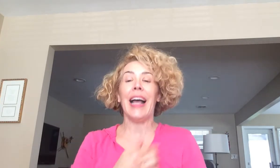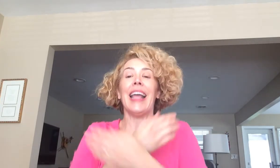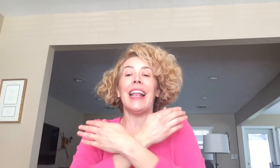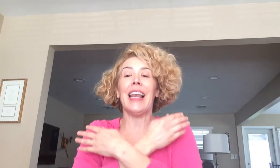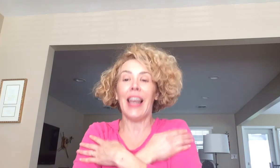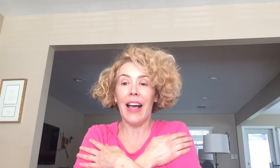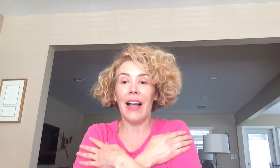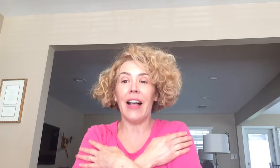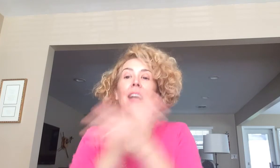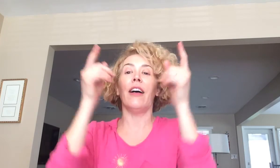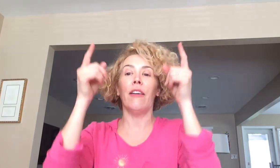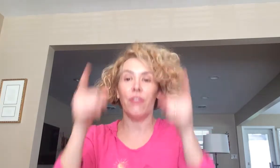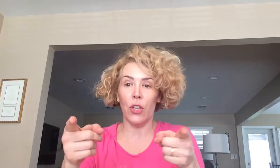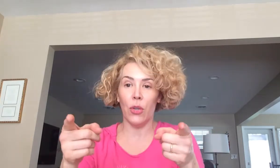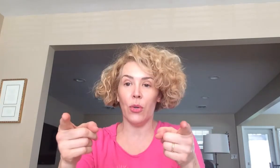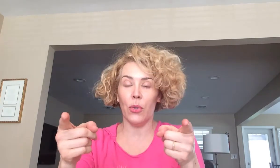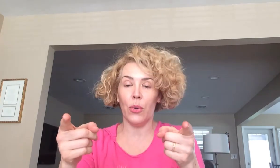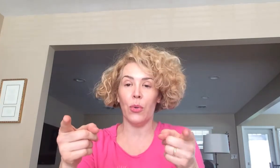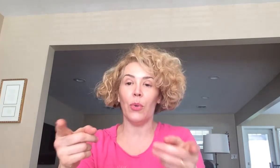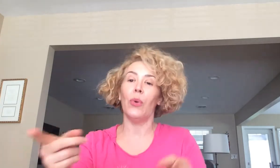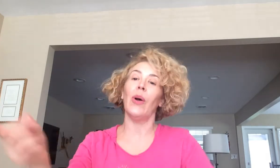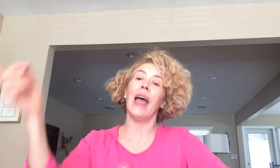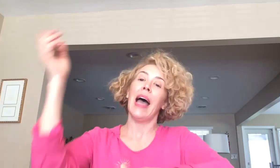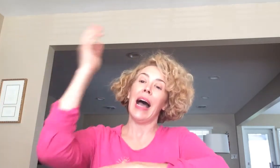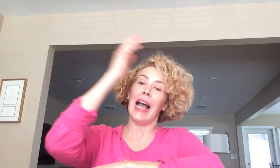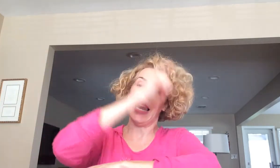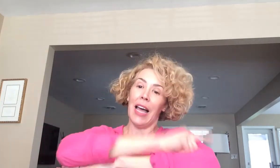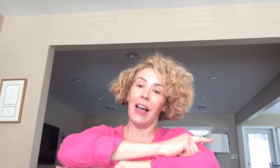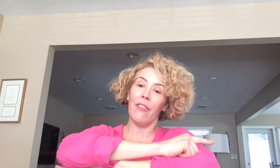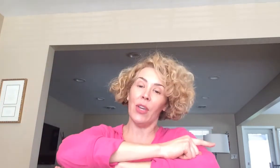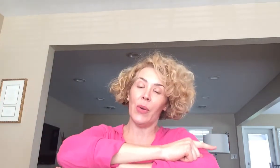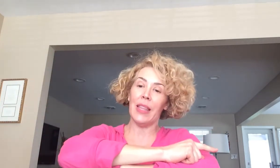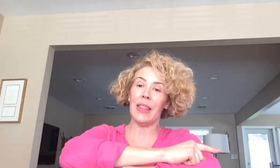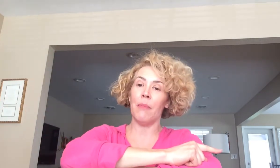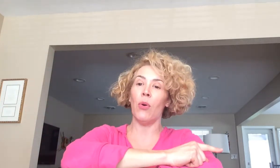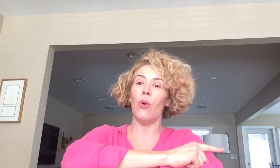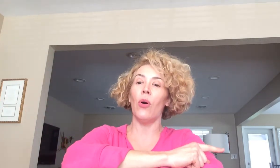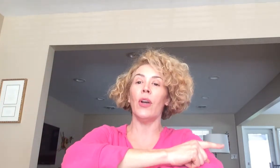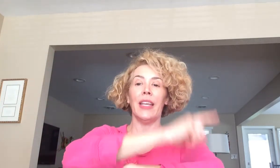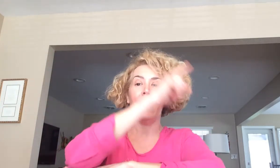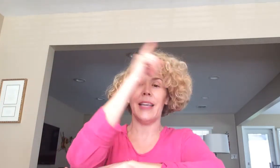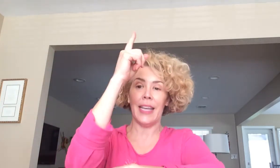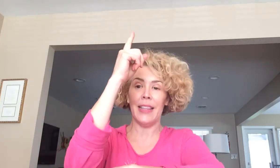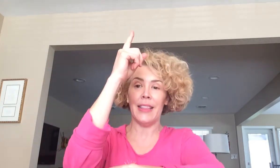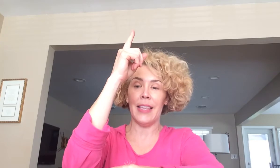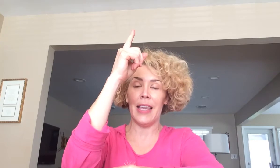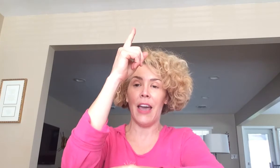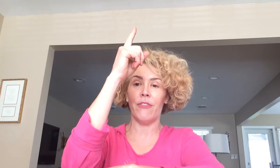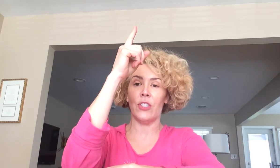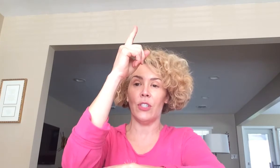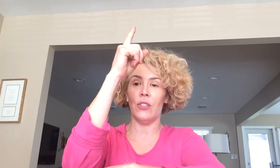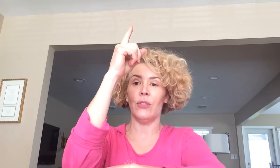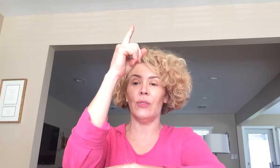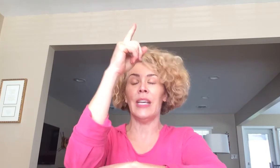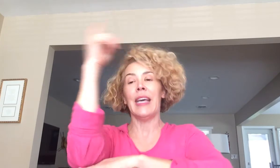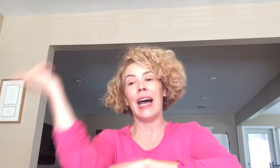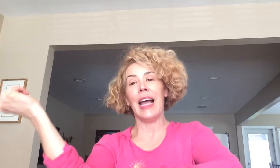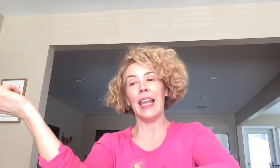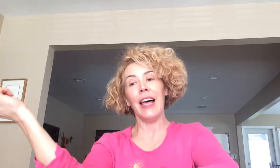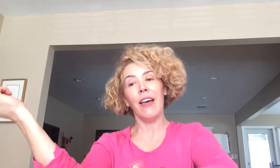love you. I love you. the morning and in the afternoon. I love